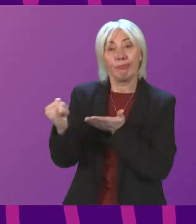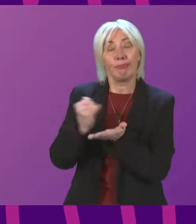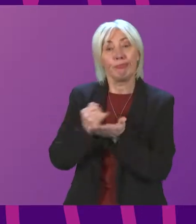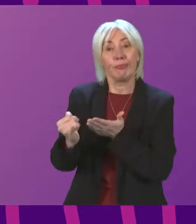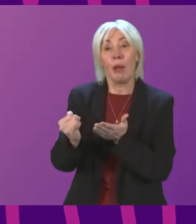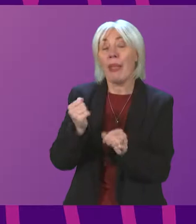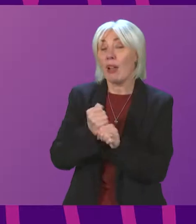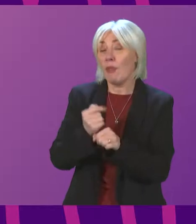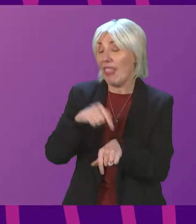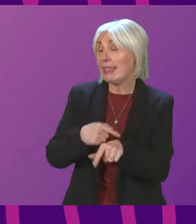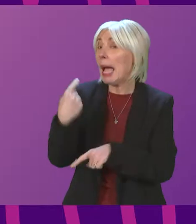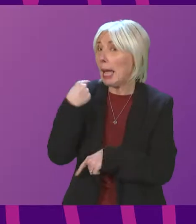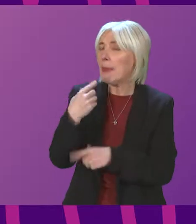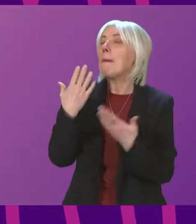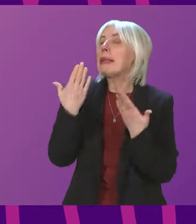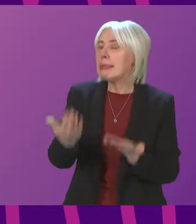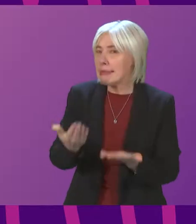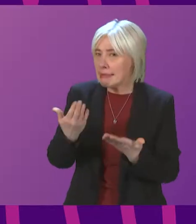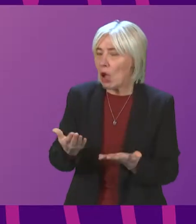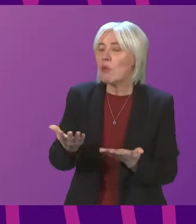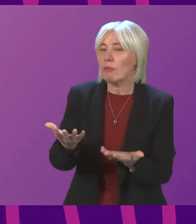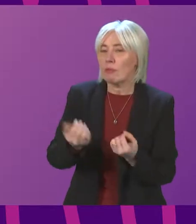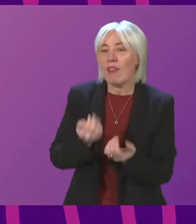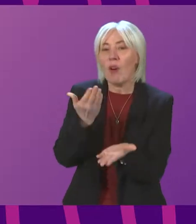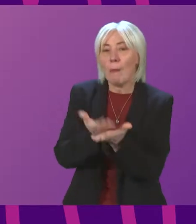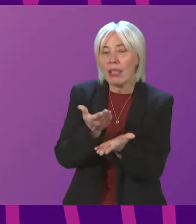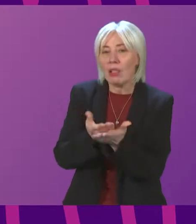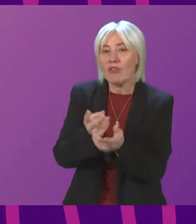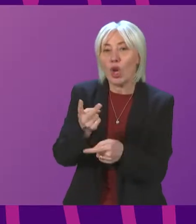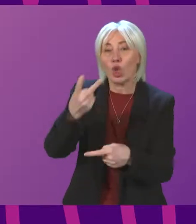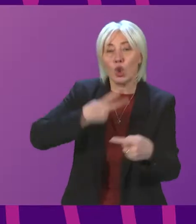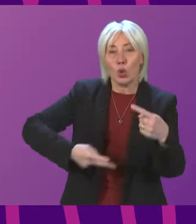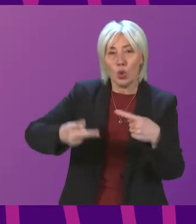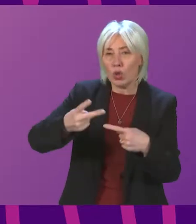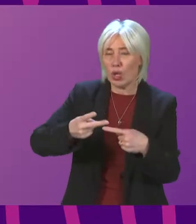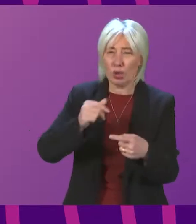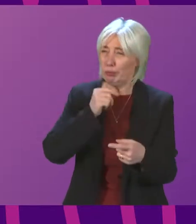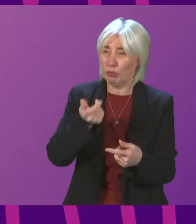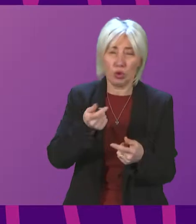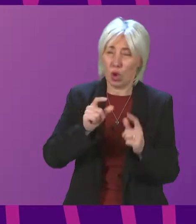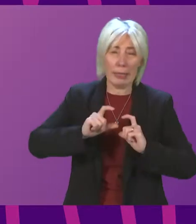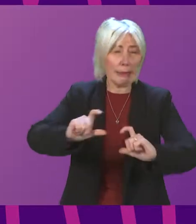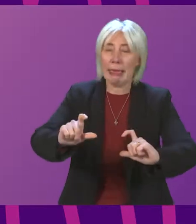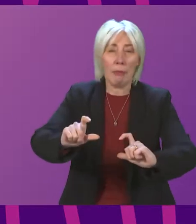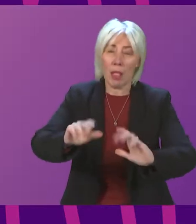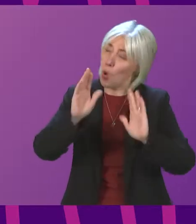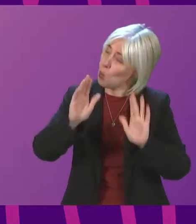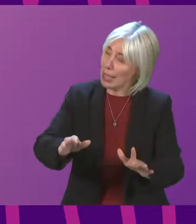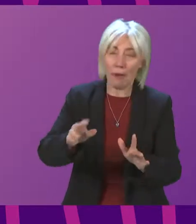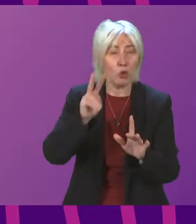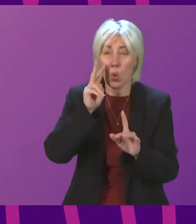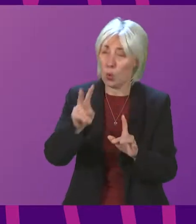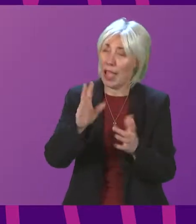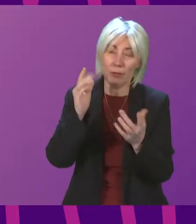government at that time. But the position the government took on appeals for the last two years is now untenable. There must be redress for the